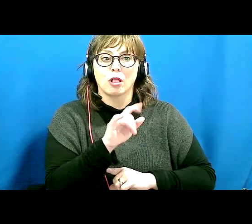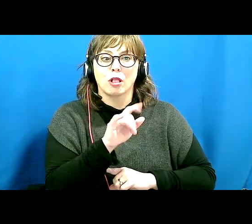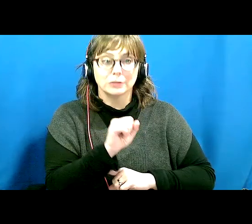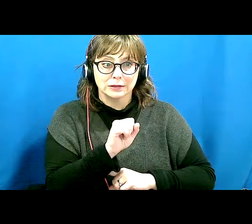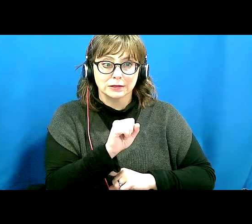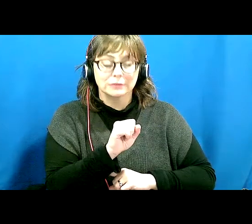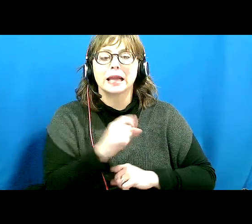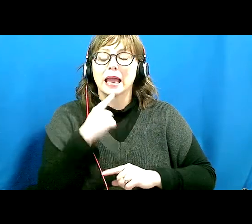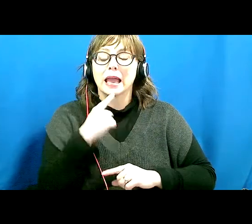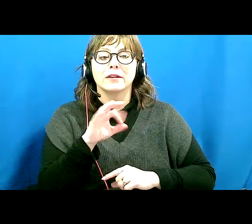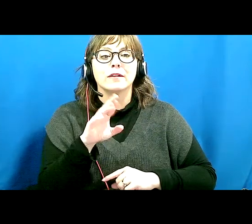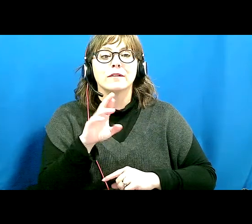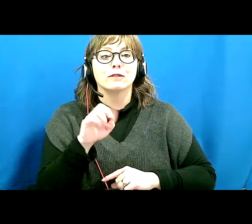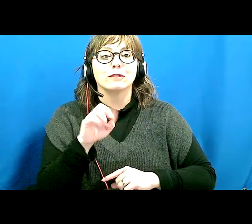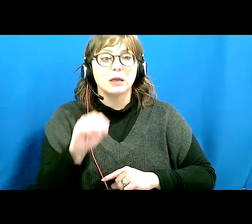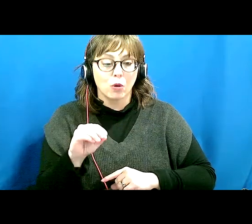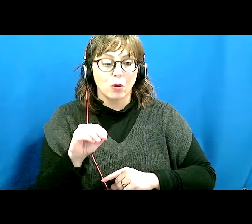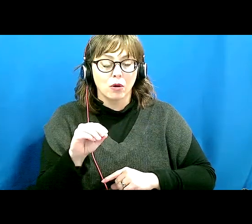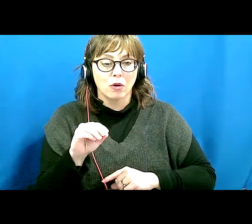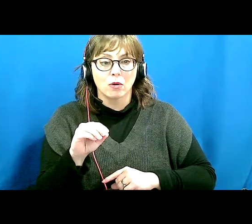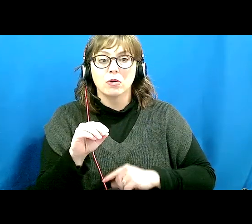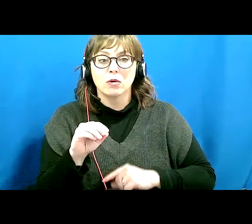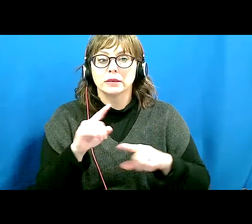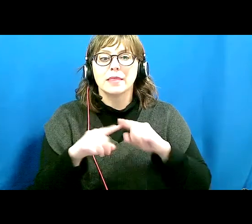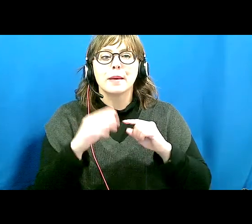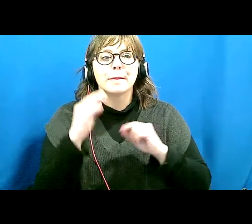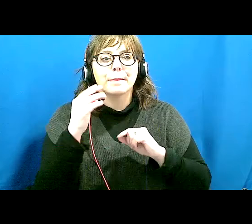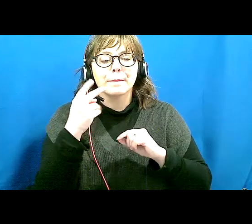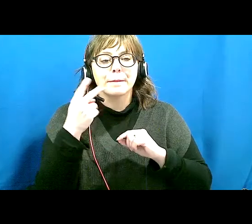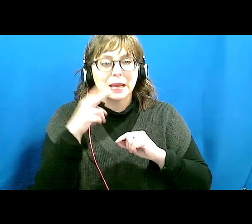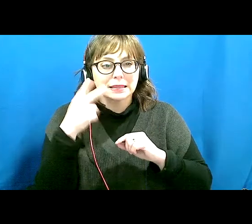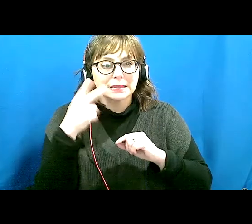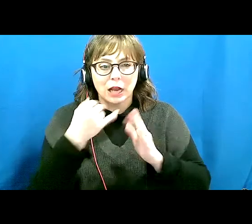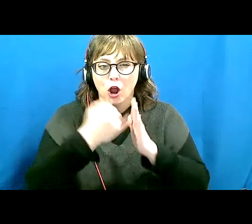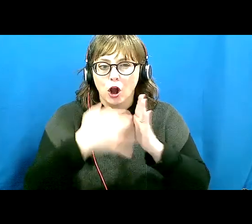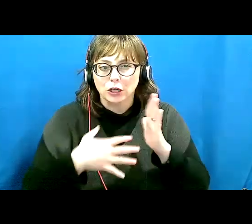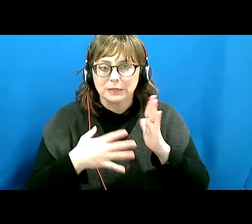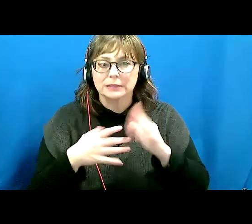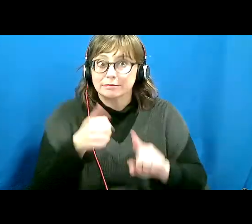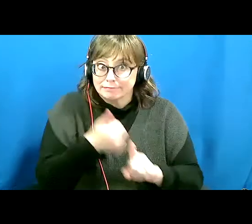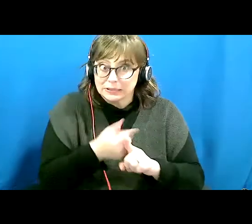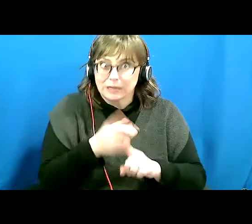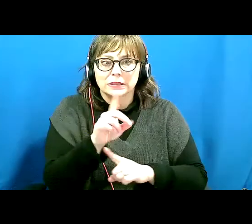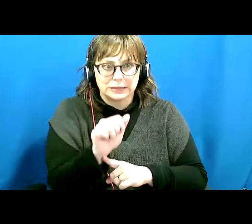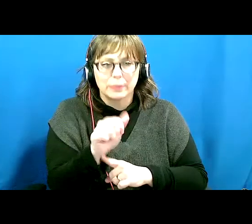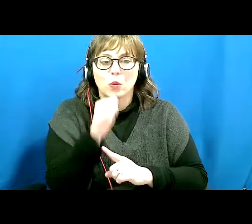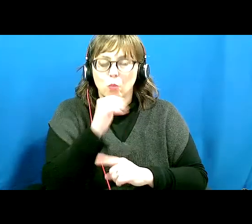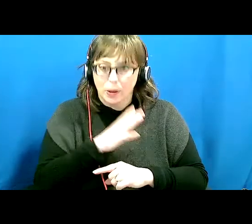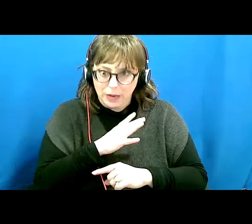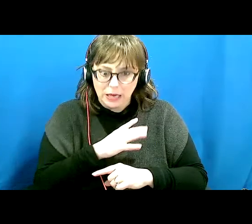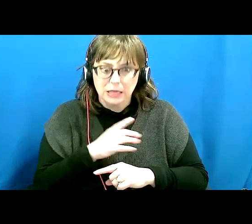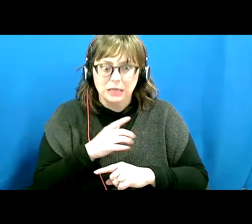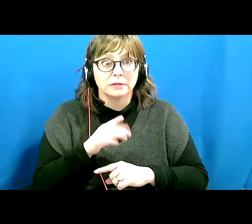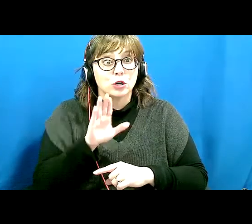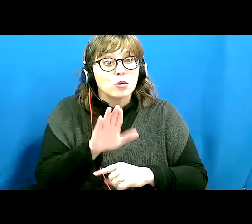Kahlo, the Mexican artist who was a disabled woman who used to do a lot of